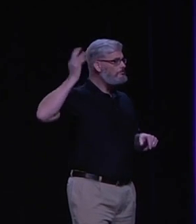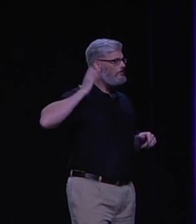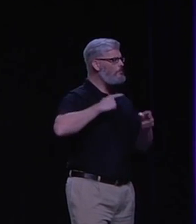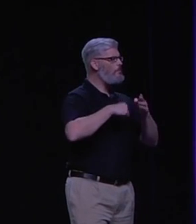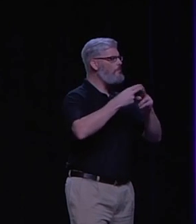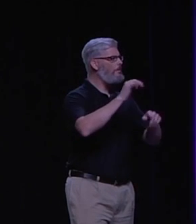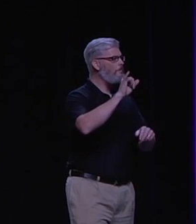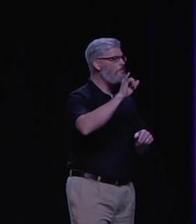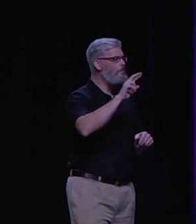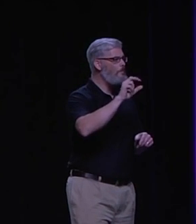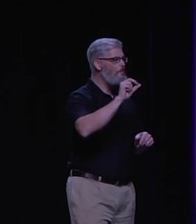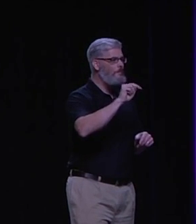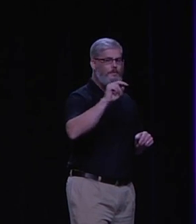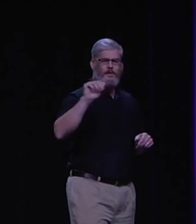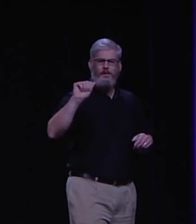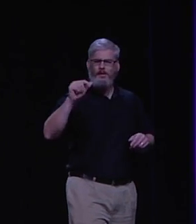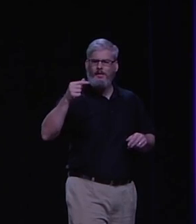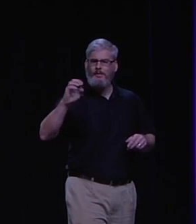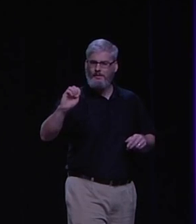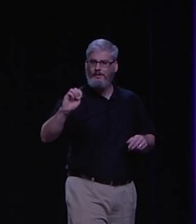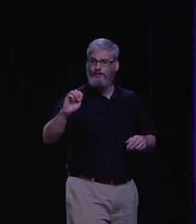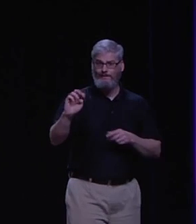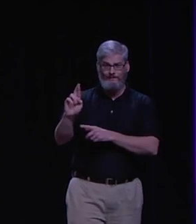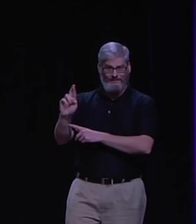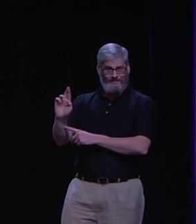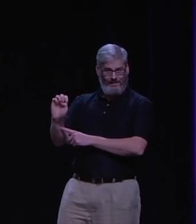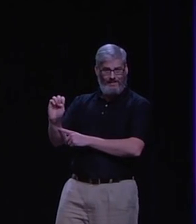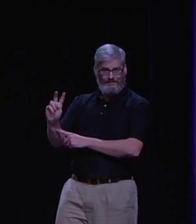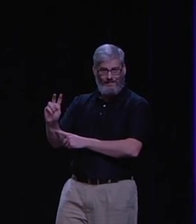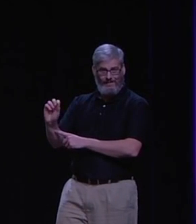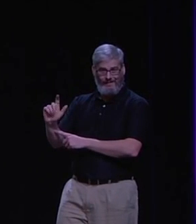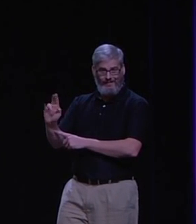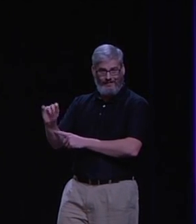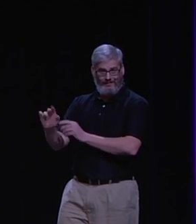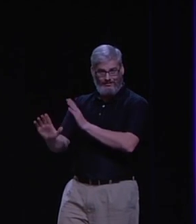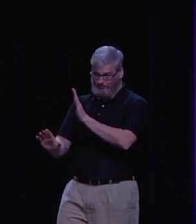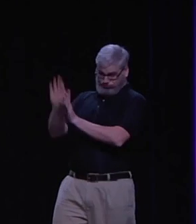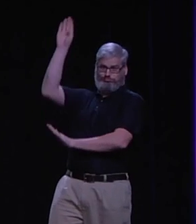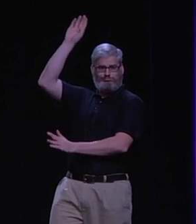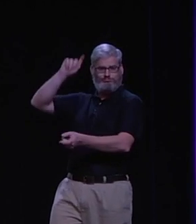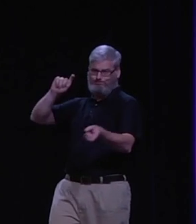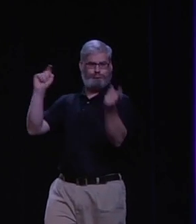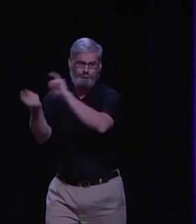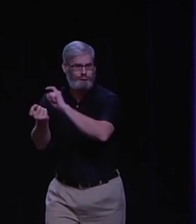So, when you look back at history, back during the Iron Age, it was actually a revolution of its own.